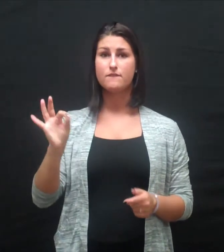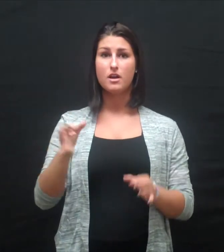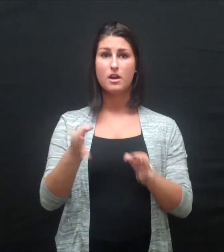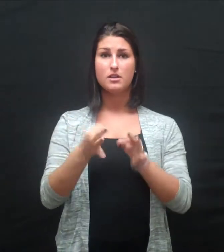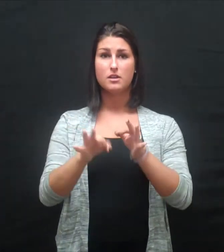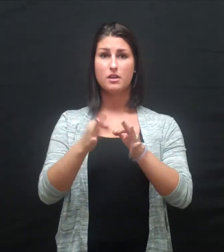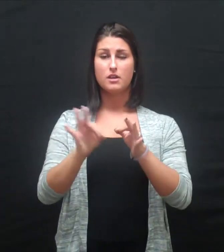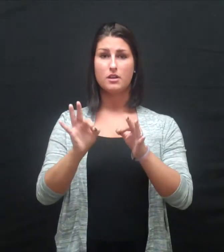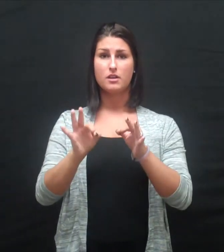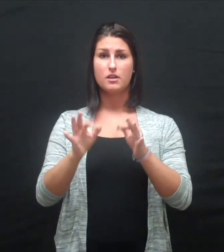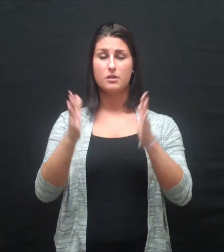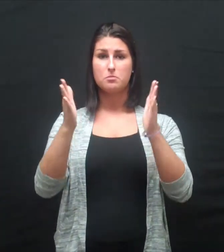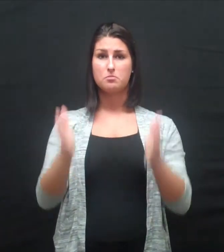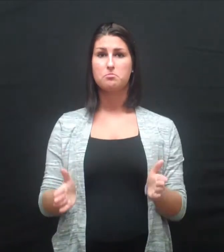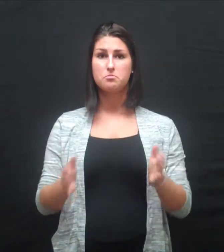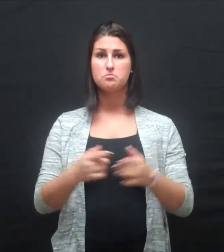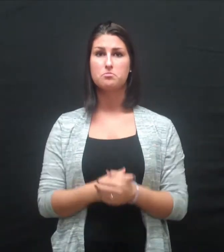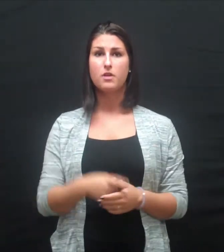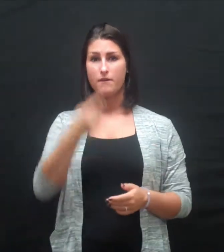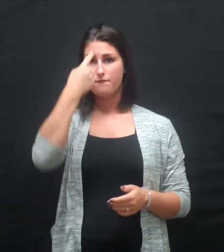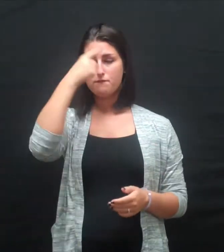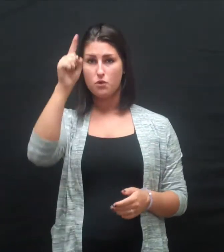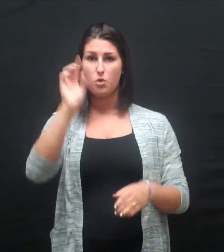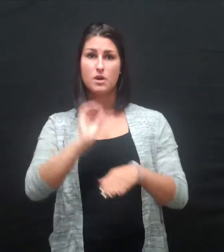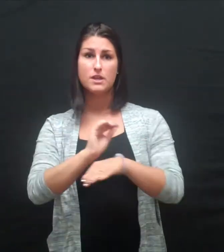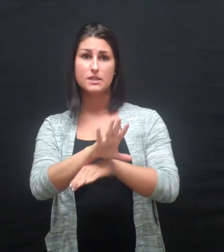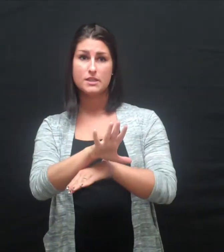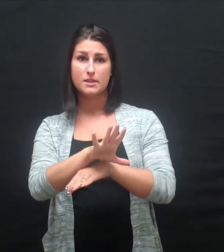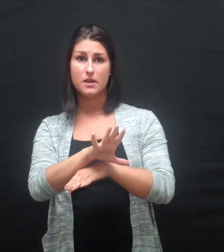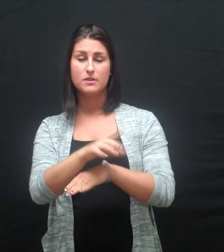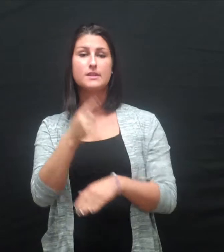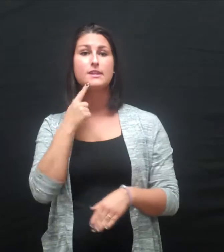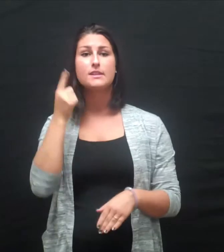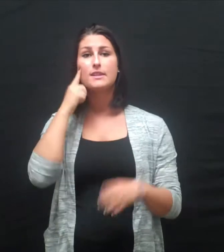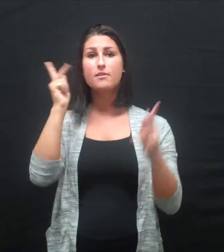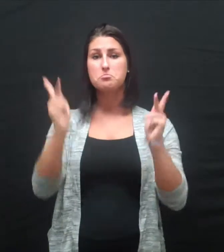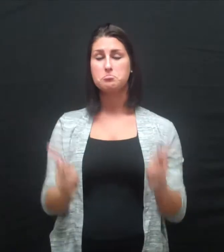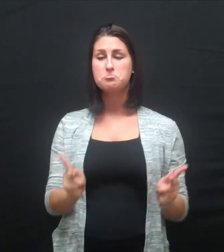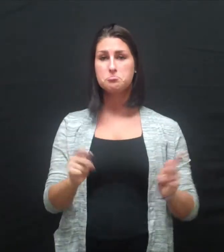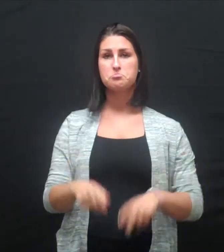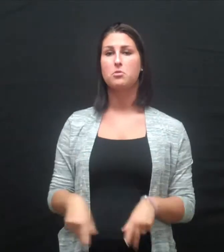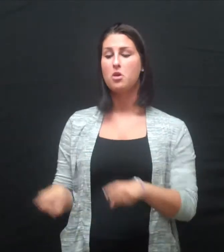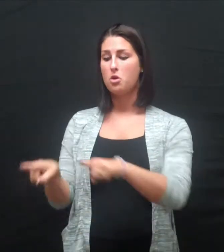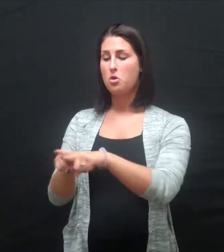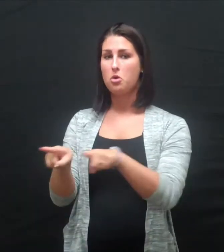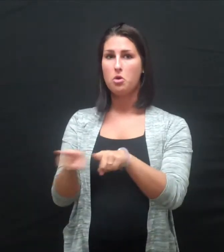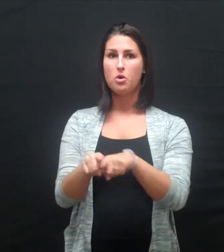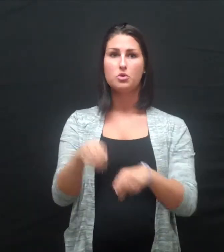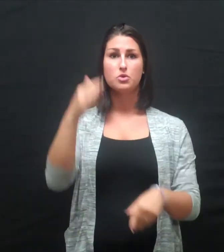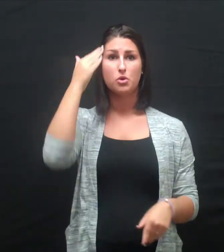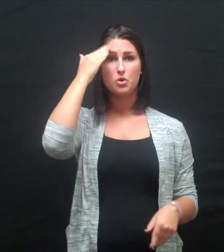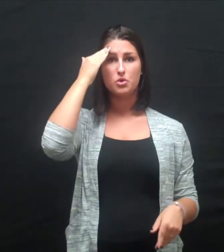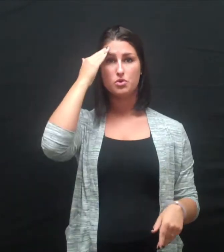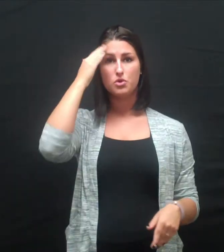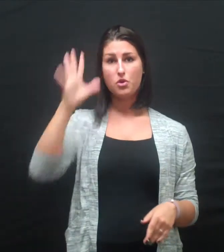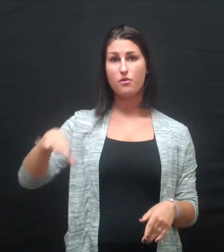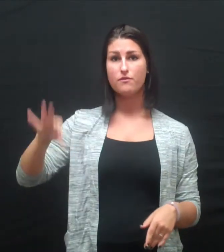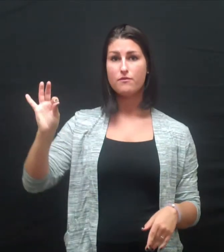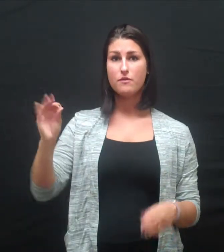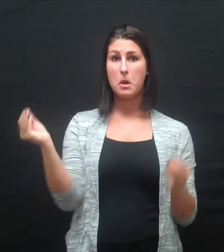I would also know how to hire and find an interpreter for a counseling session for deaf individuals, and know how to